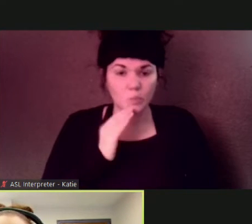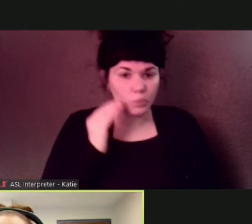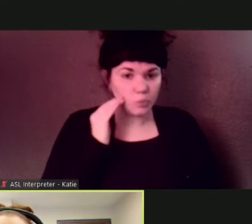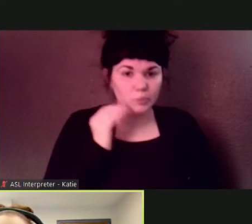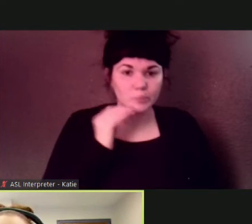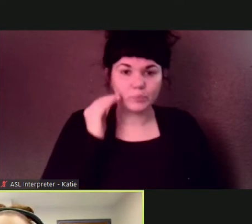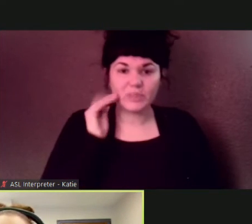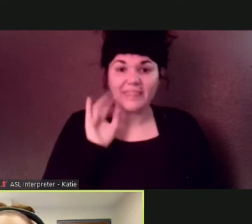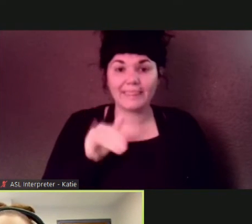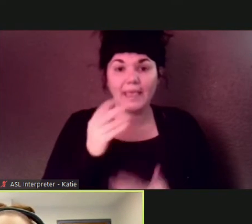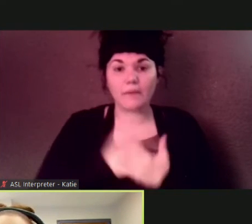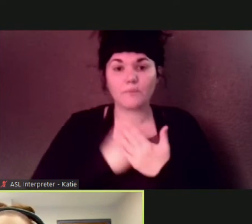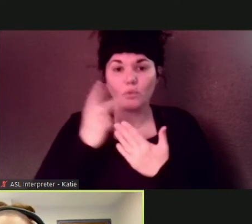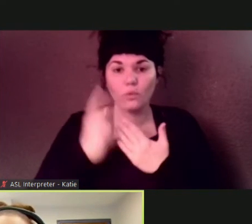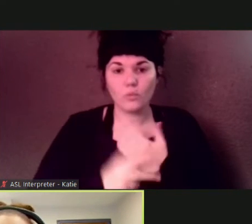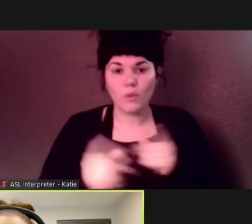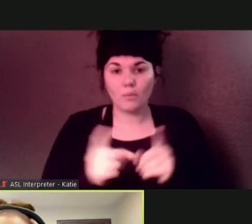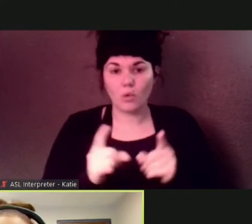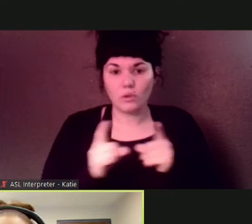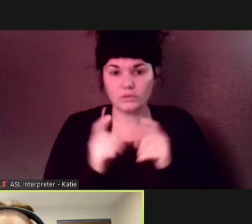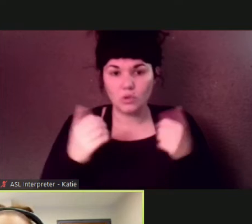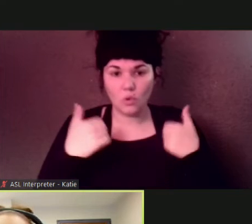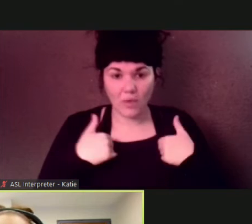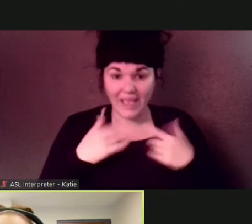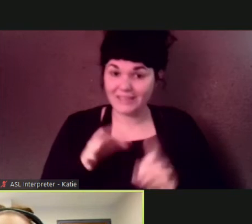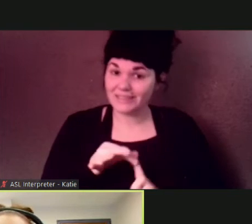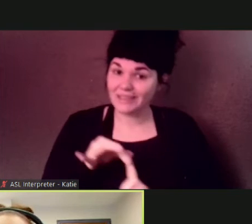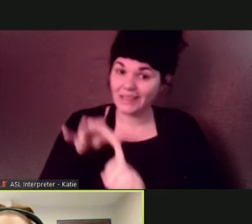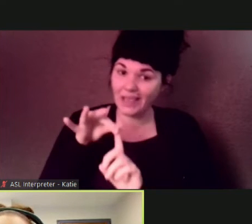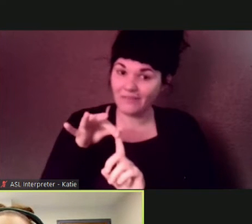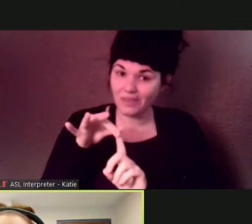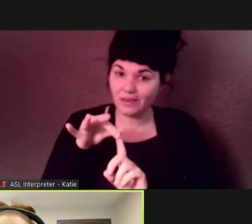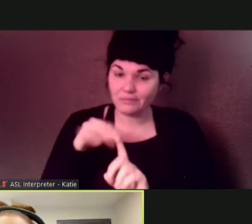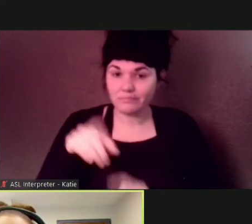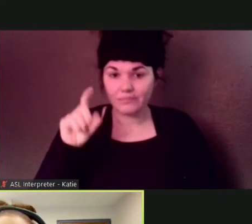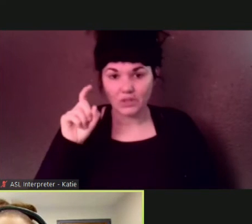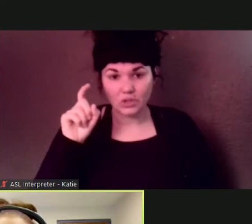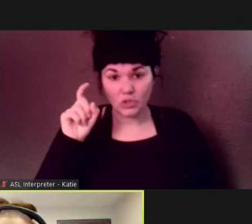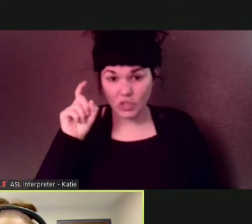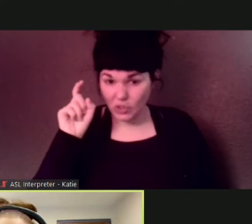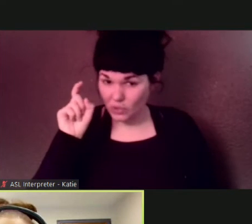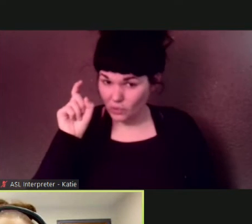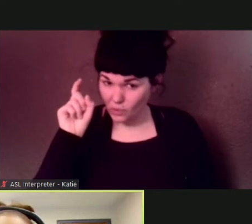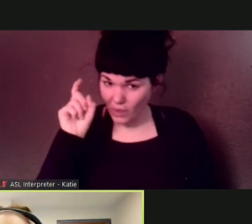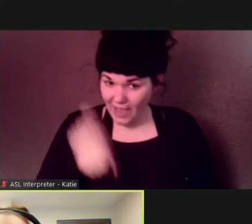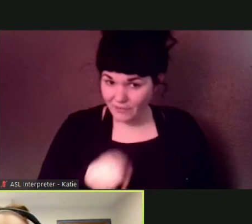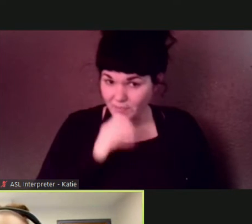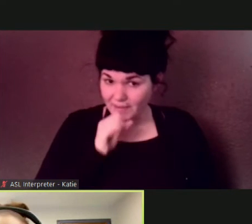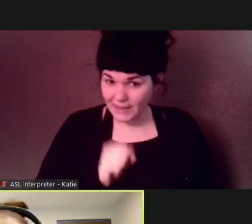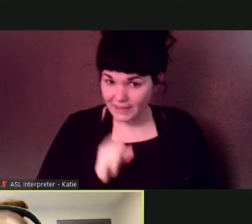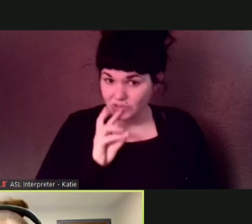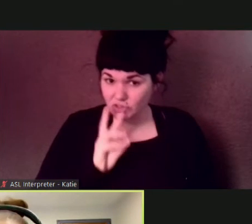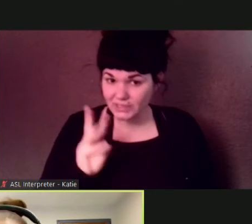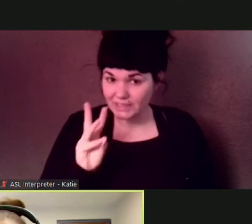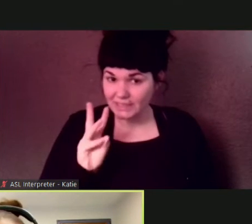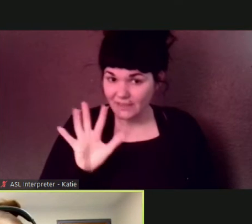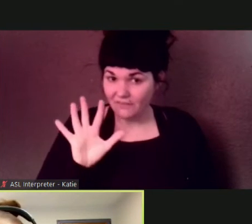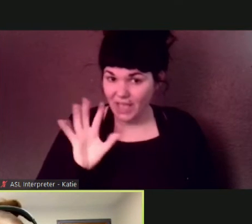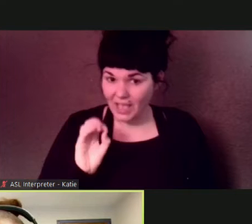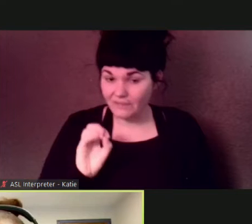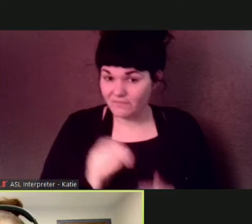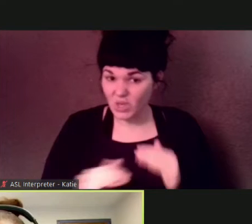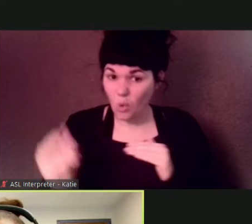program also has the caveat that you have to be 65 and older and or